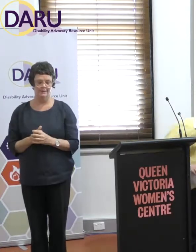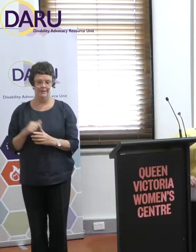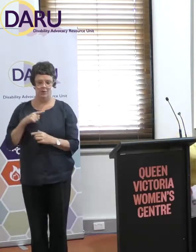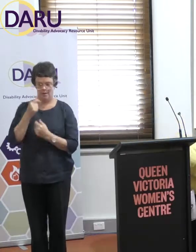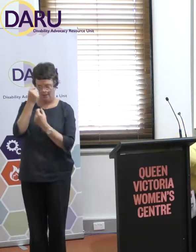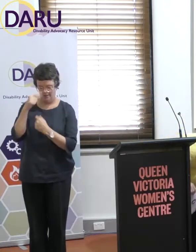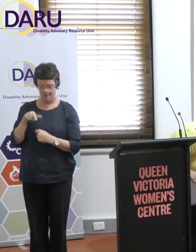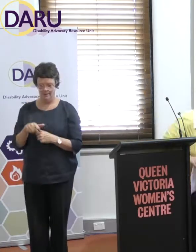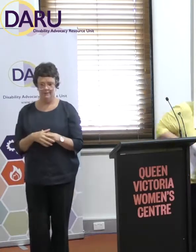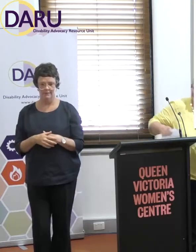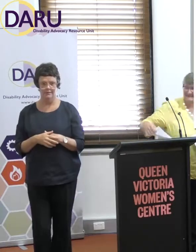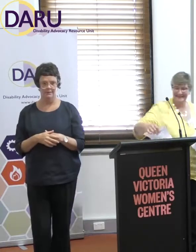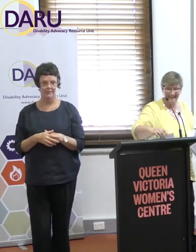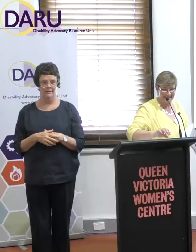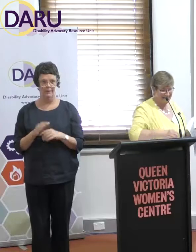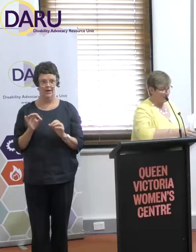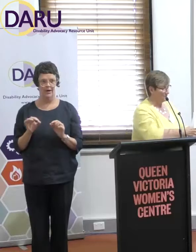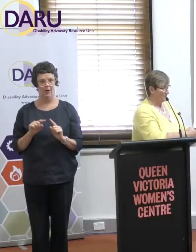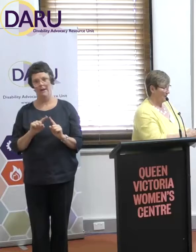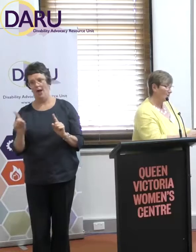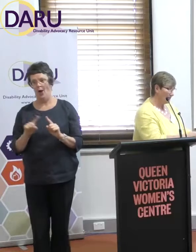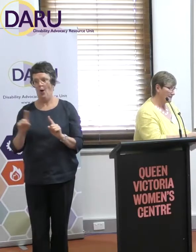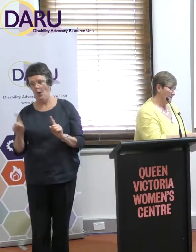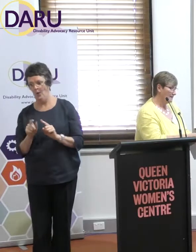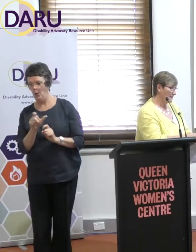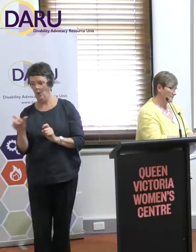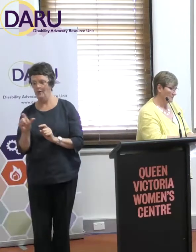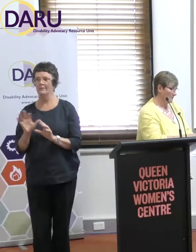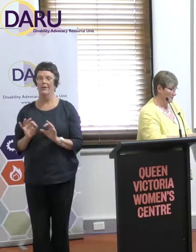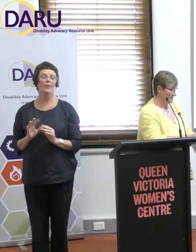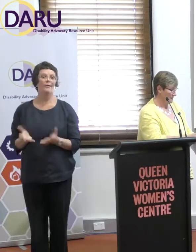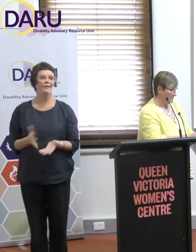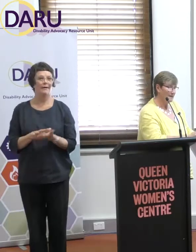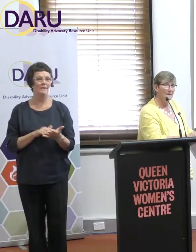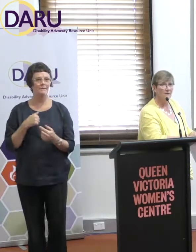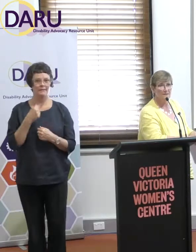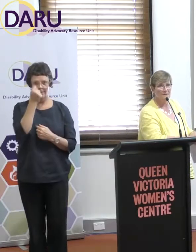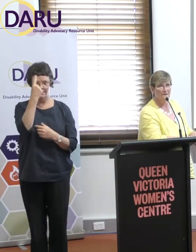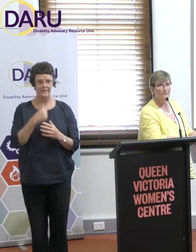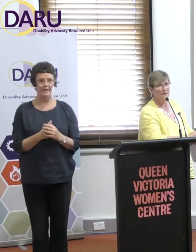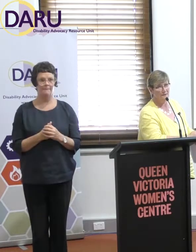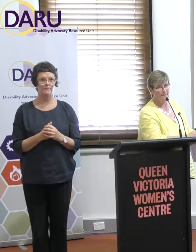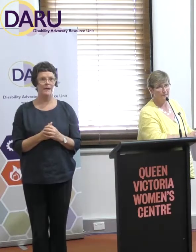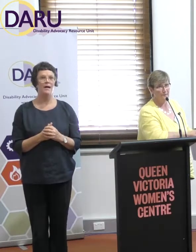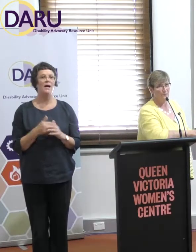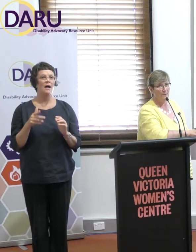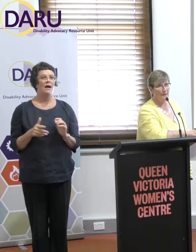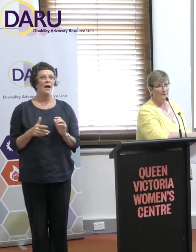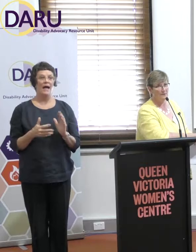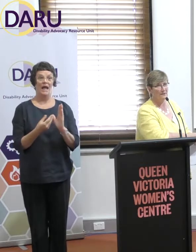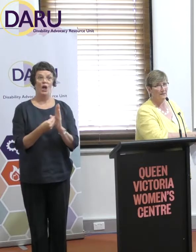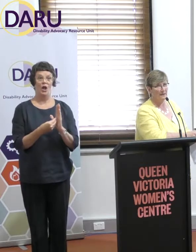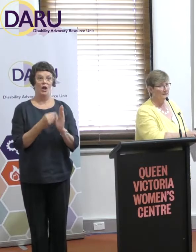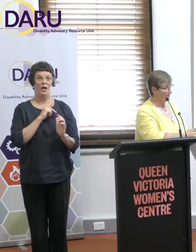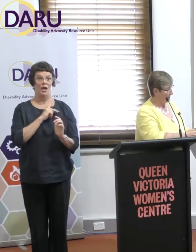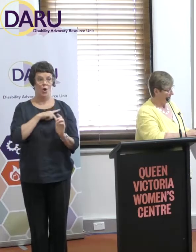and it makes sense to me. And so, and we had to think about, it was, the economists had never done something before where